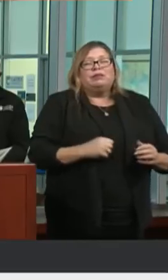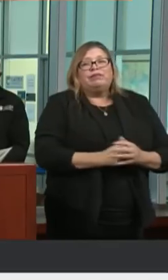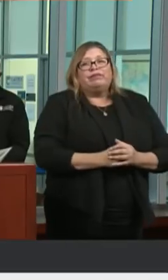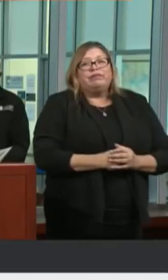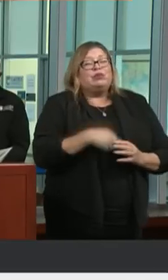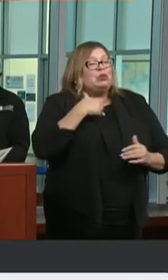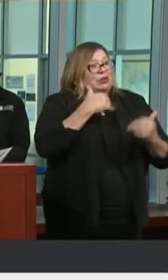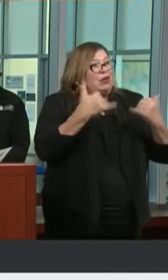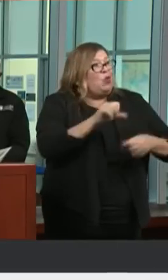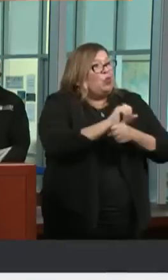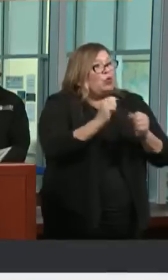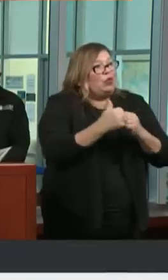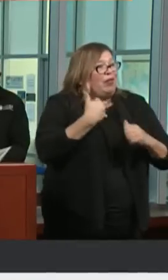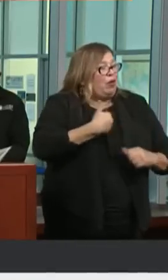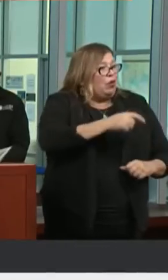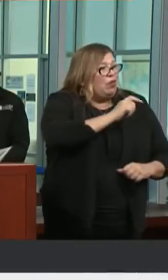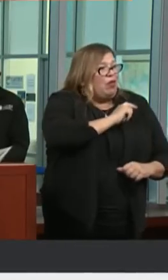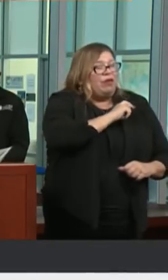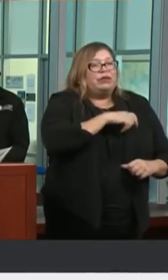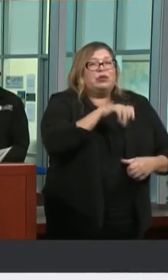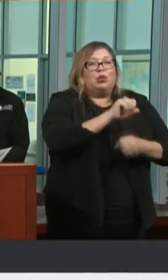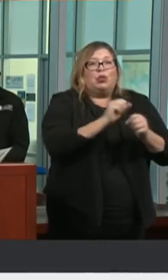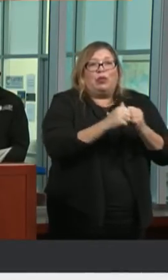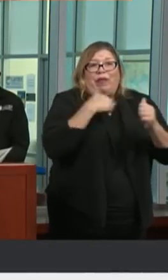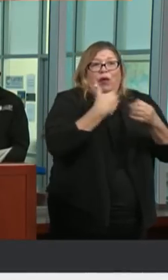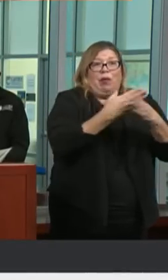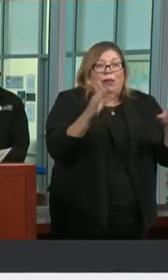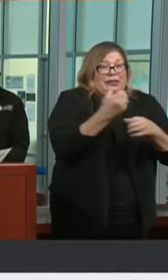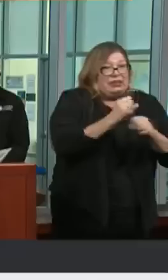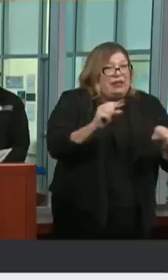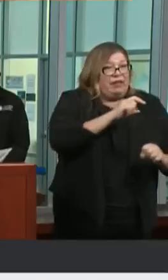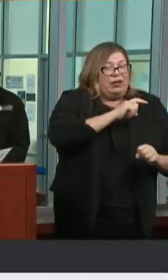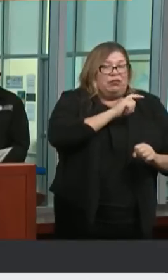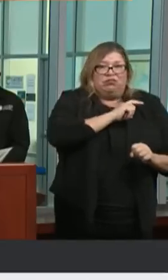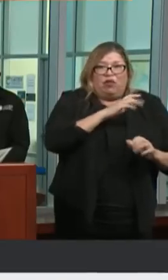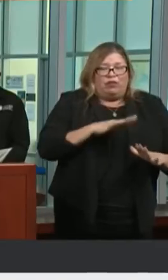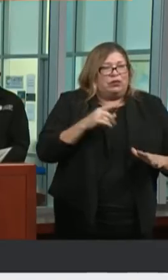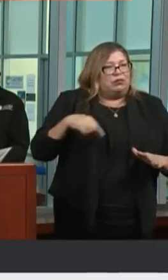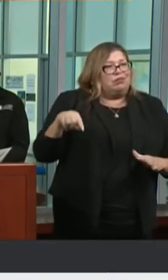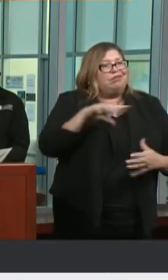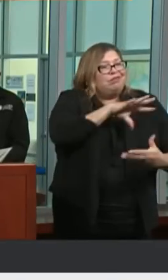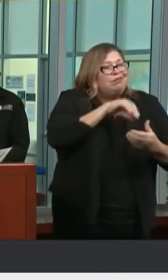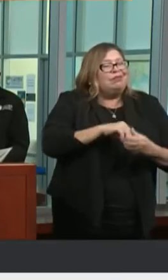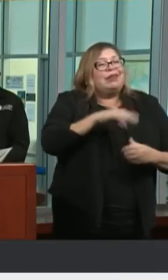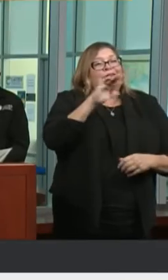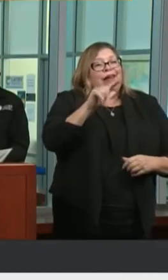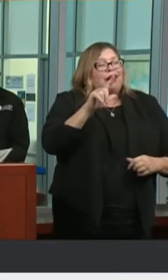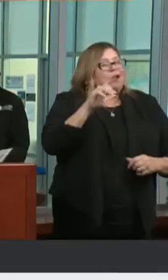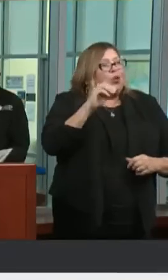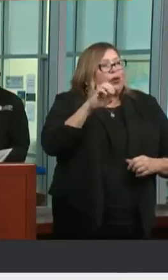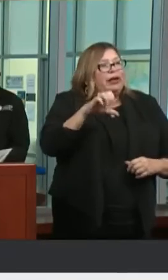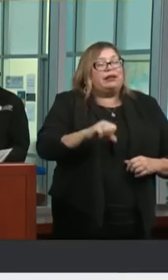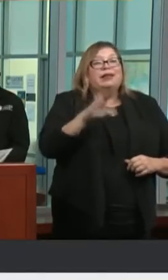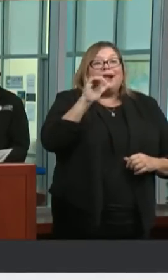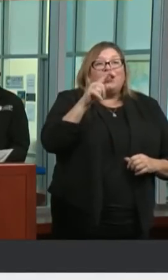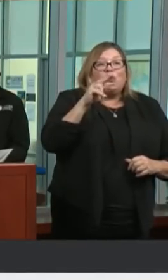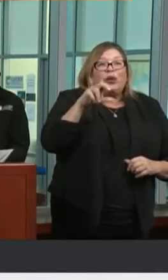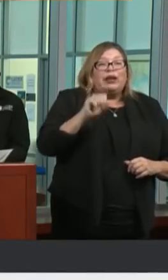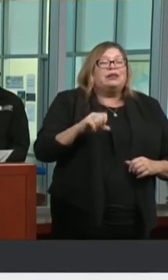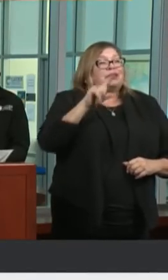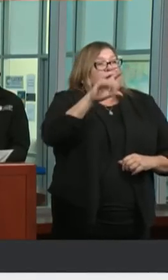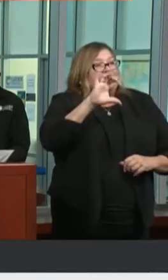our law enforcement and public safety partners to include Cal OES, Caltrans, Humboldt County Sheriff Department,